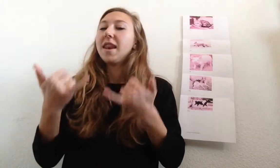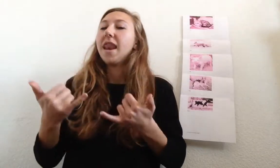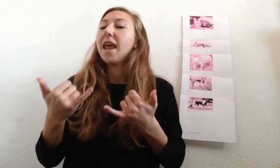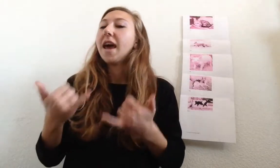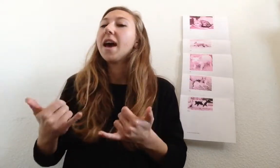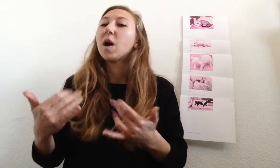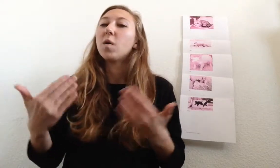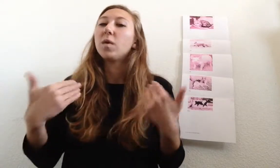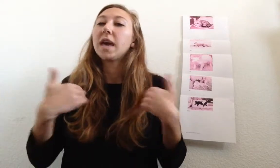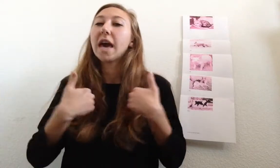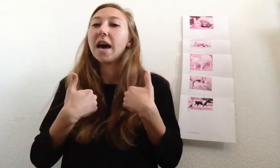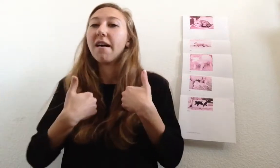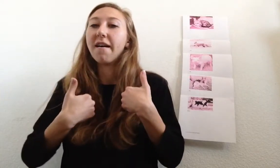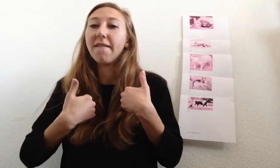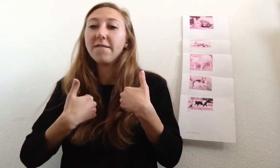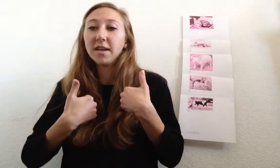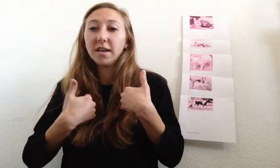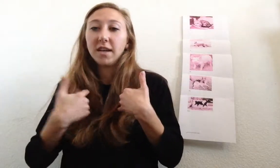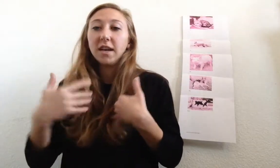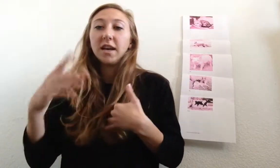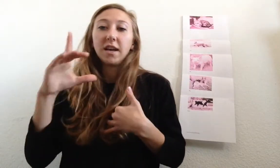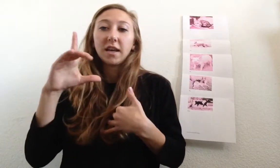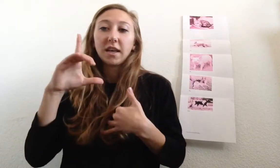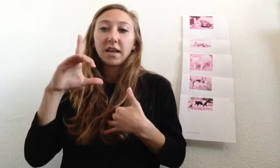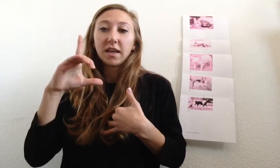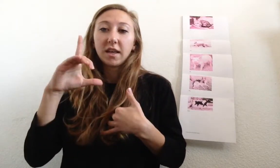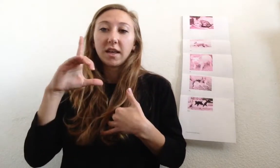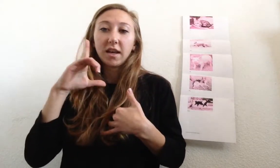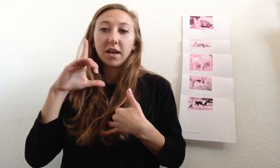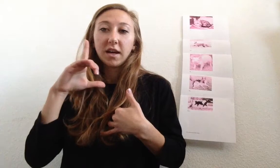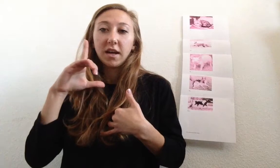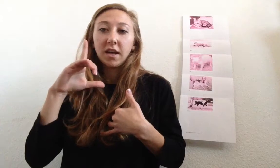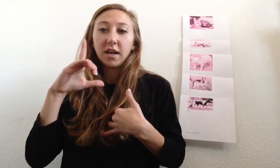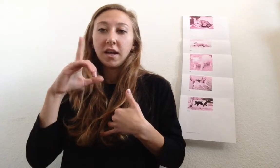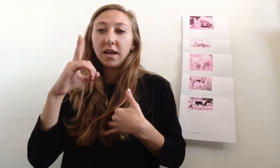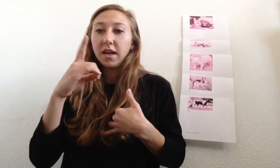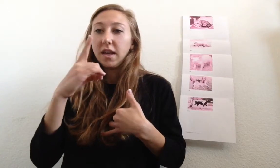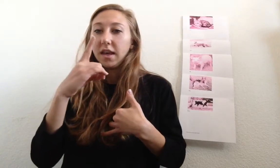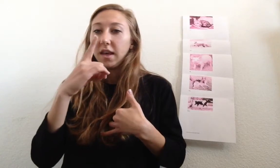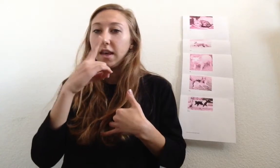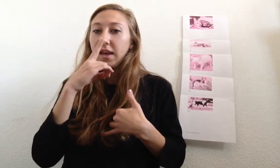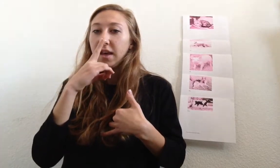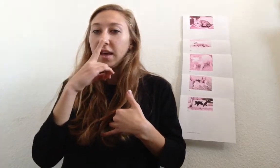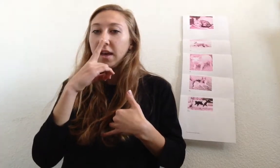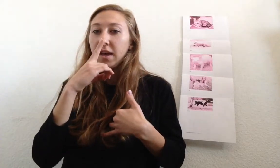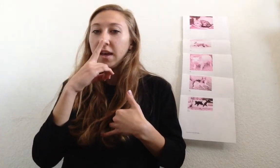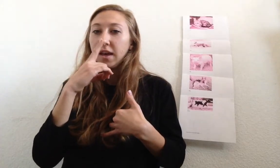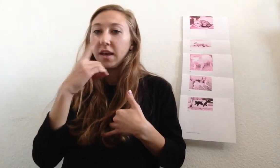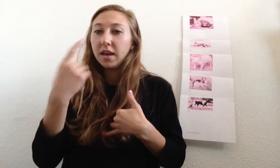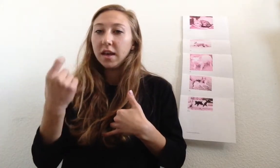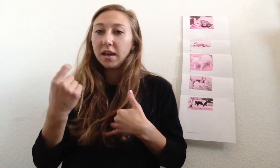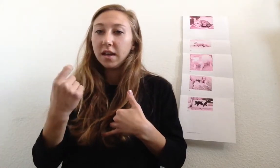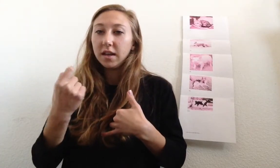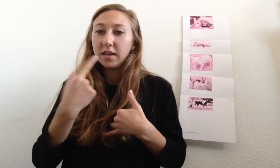Now, we have k, ih, t,